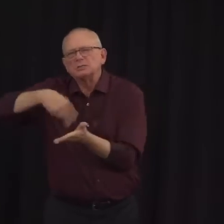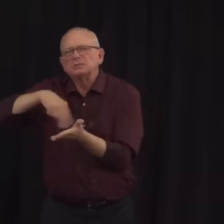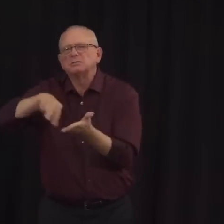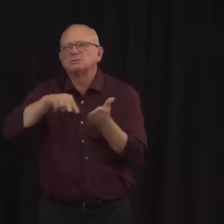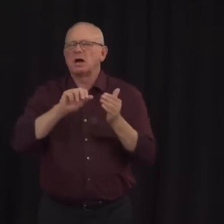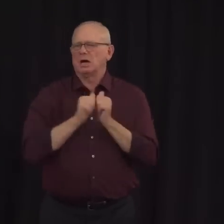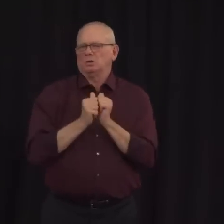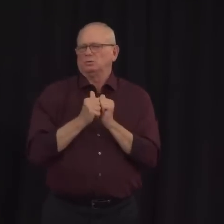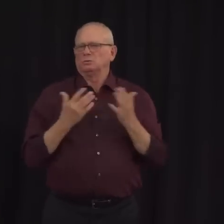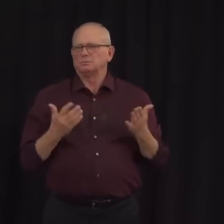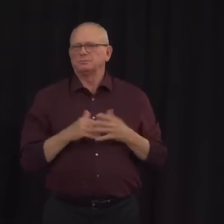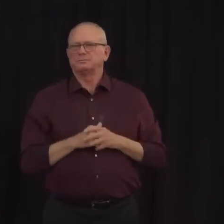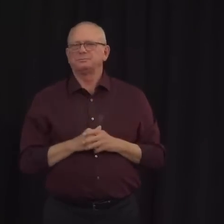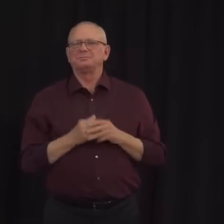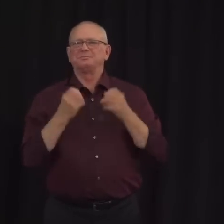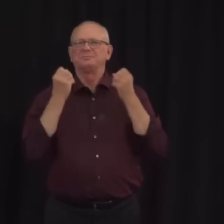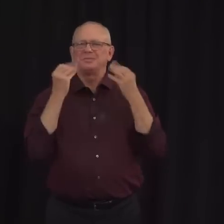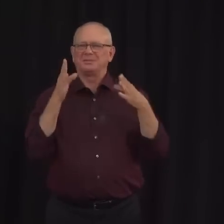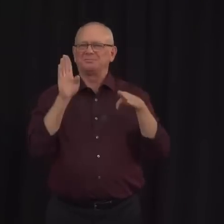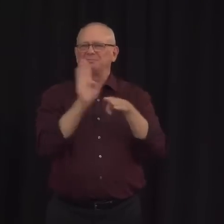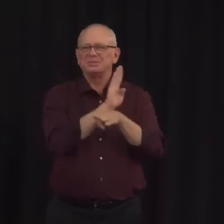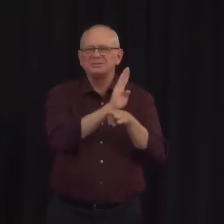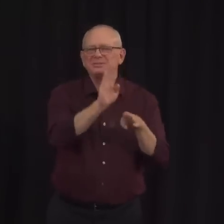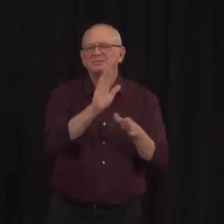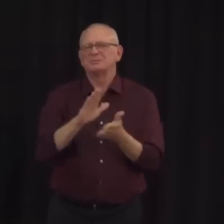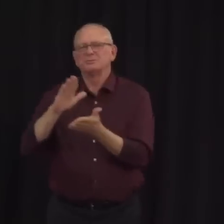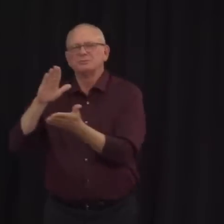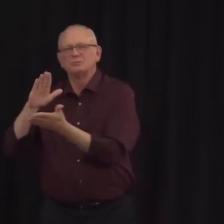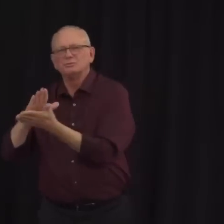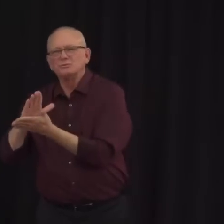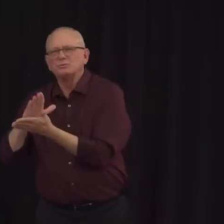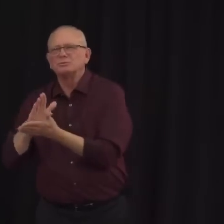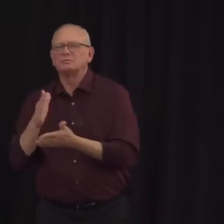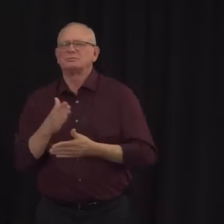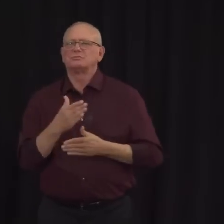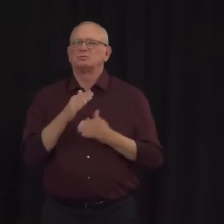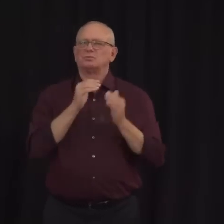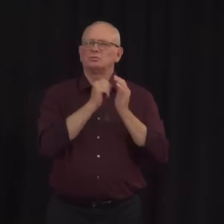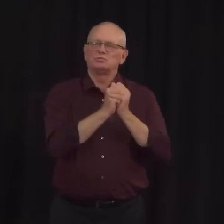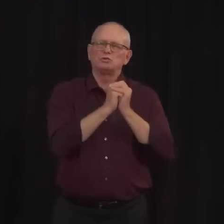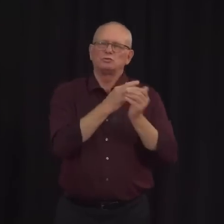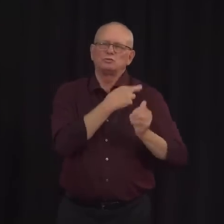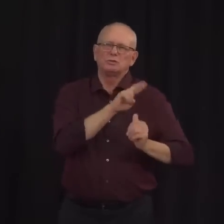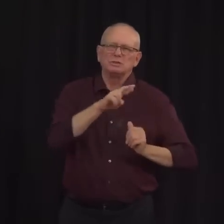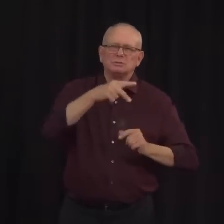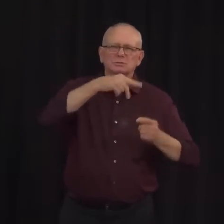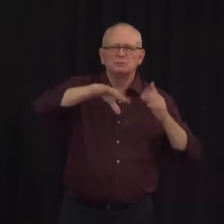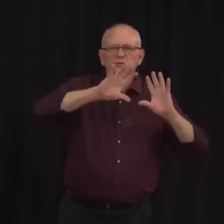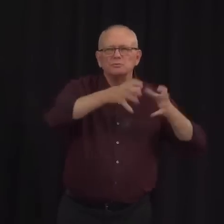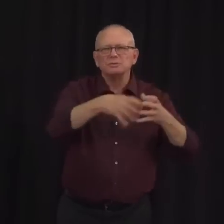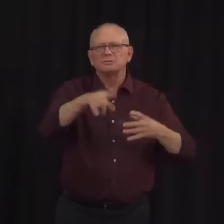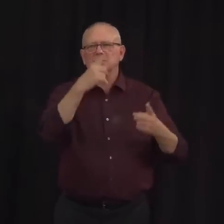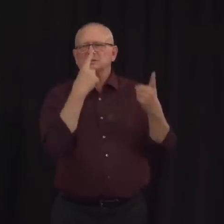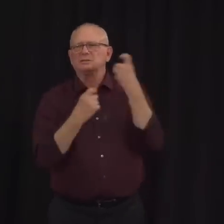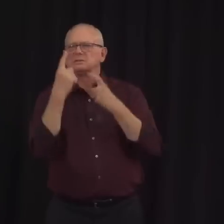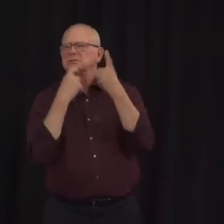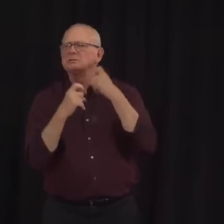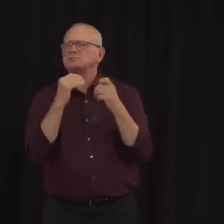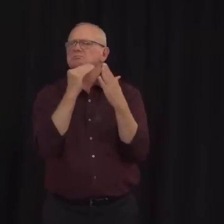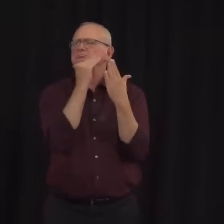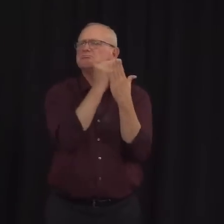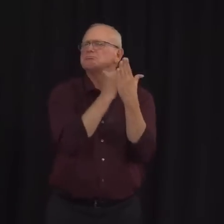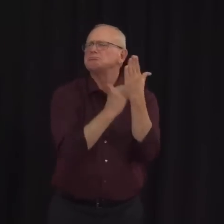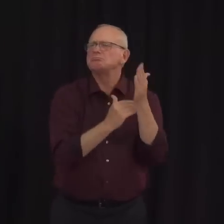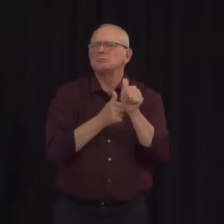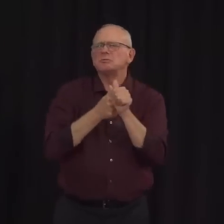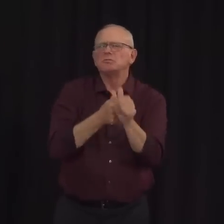especially music teachers and schools asking if we have been looking at new evidence to update our guidance. These